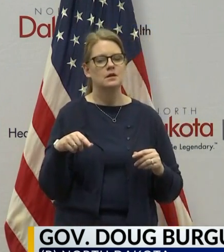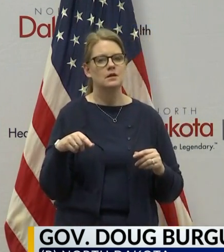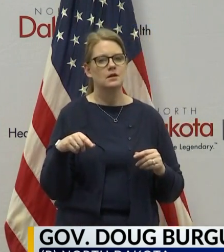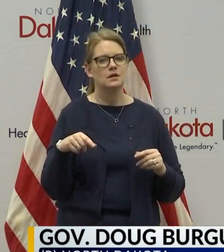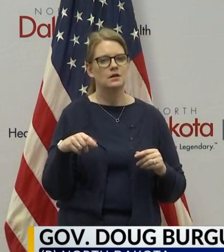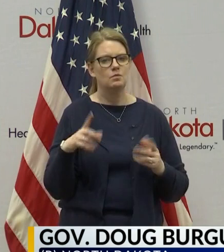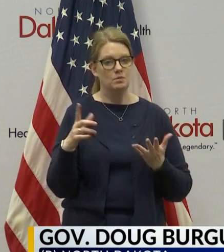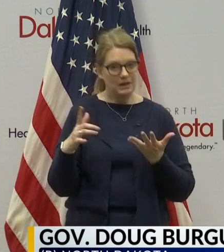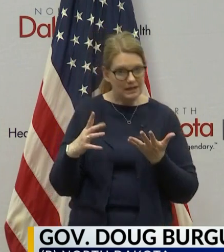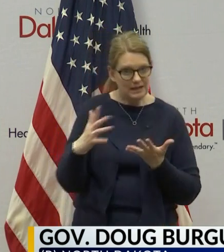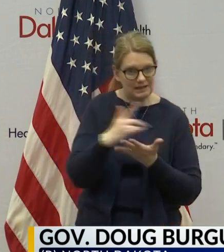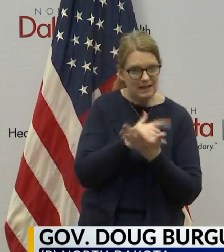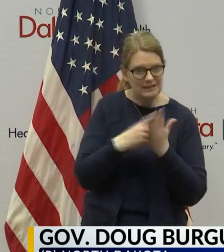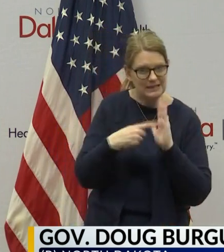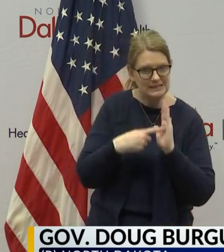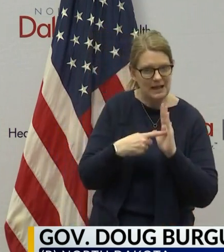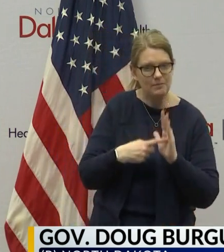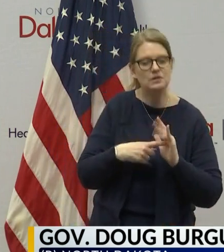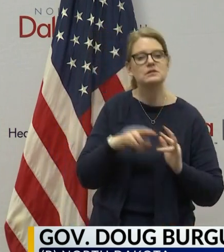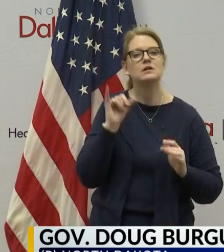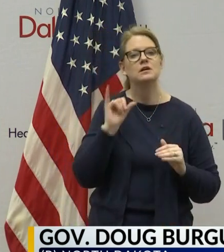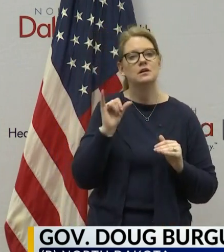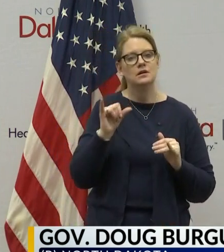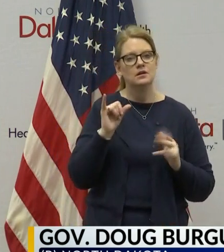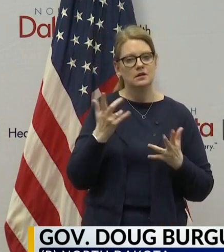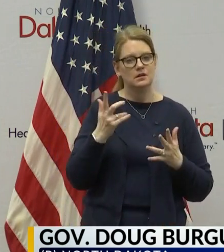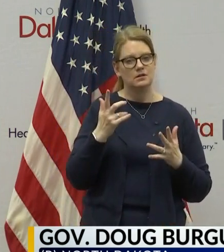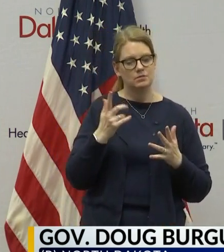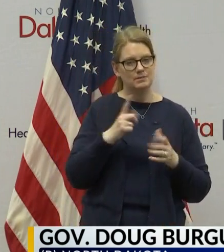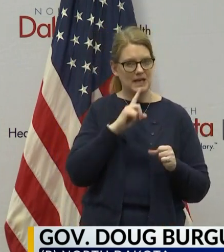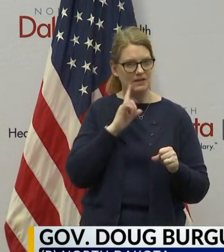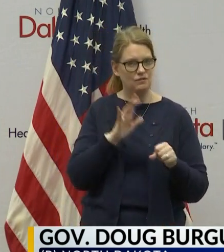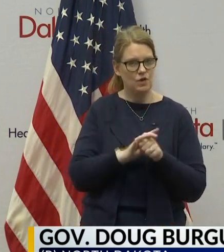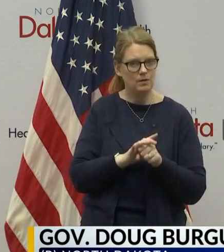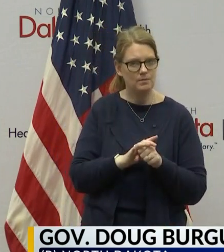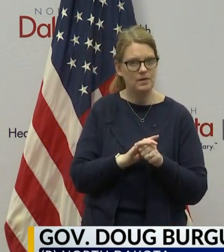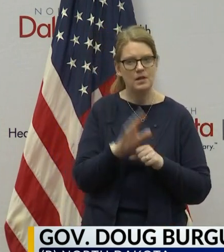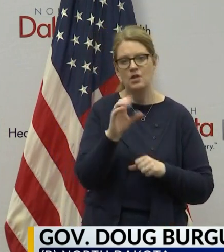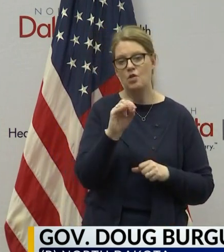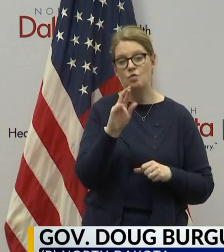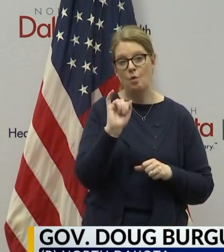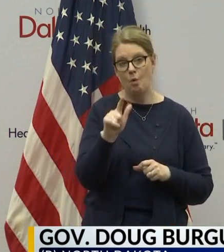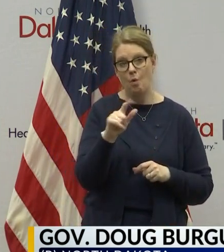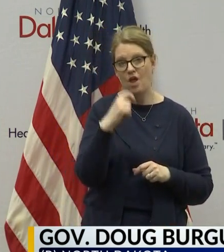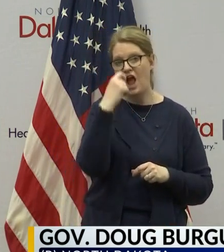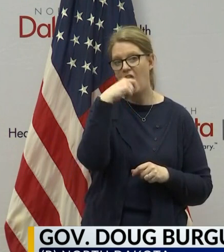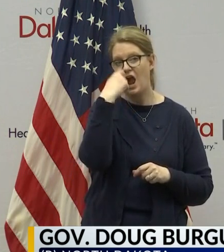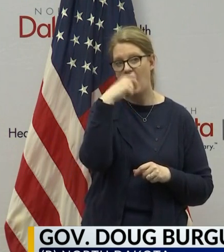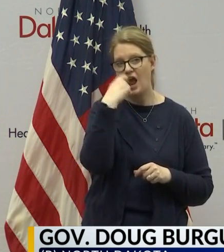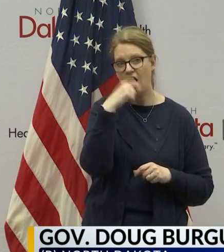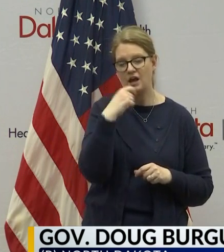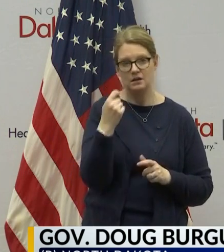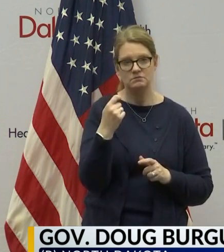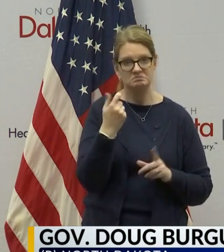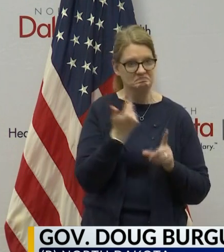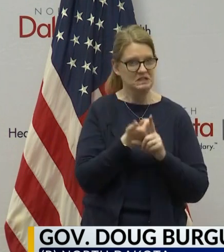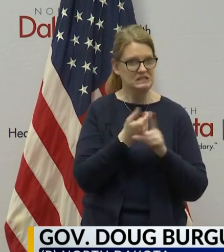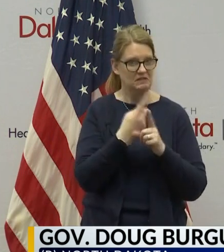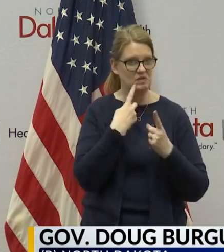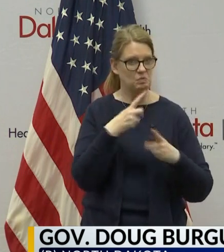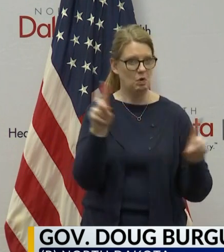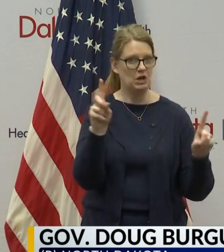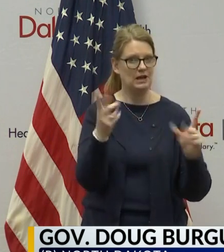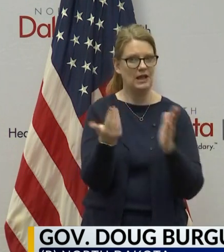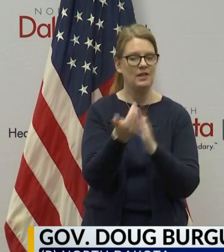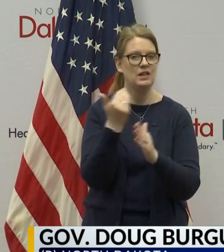collect these is to us to be able to validate, which we have been able to confirm that the oral swab testing that we were doing on Saturday is working on the